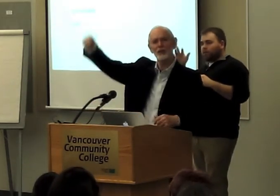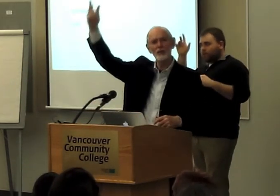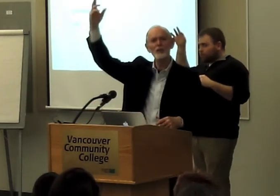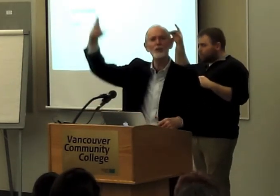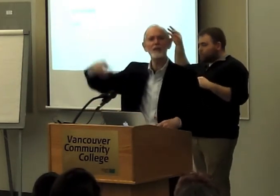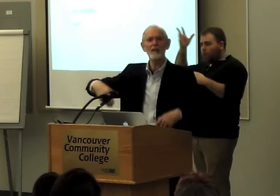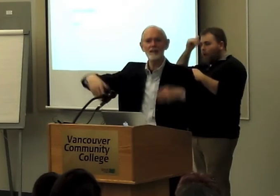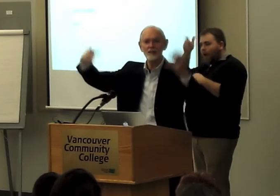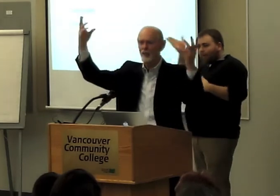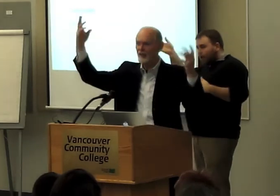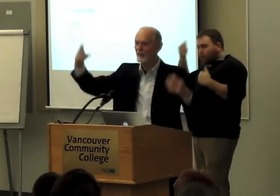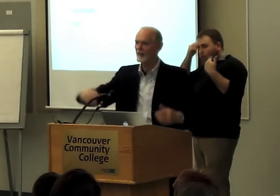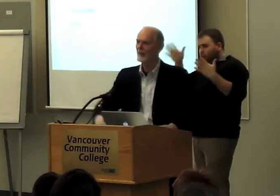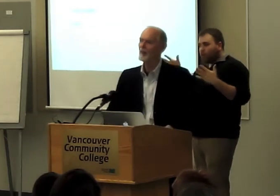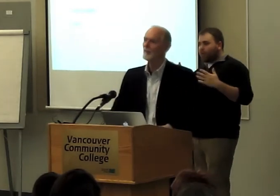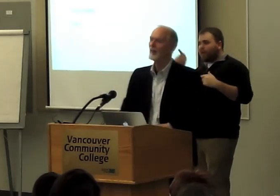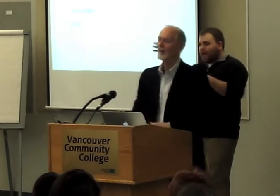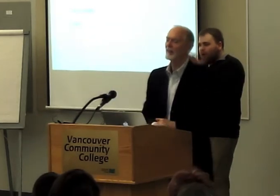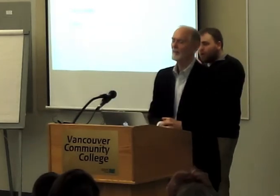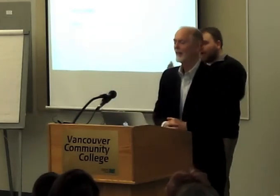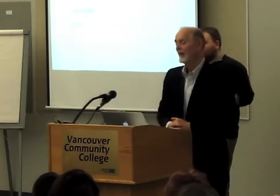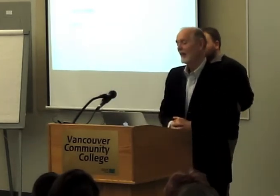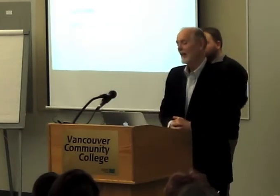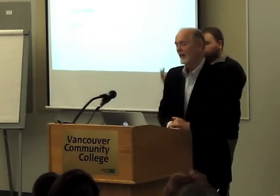of the huge reeds, reedy area.